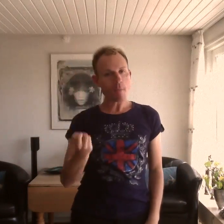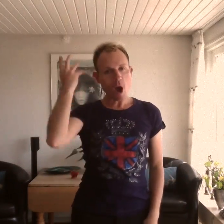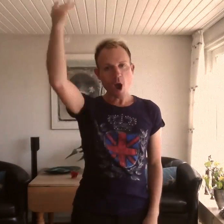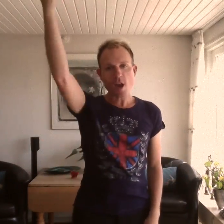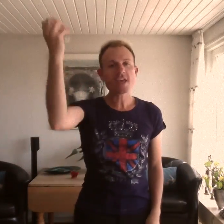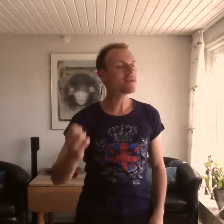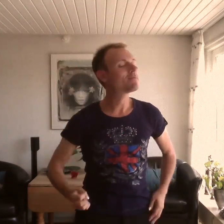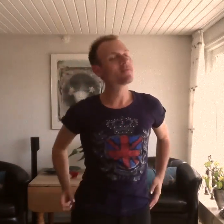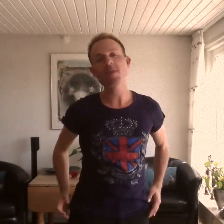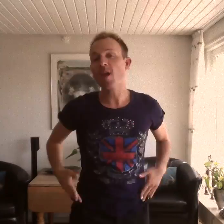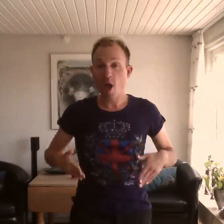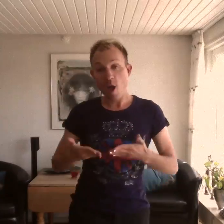burnin'